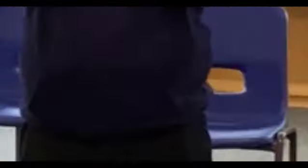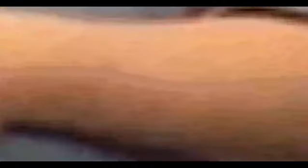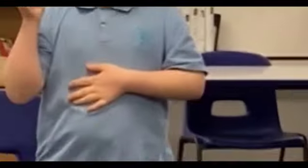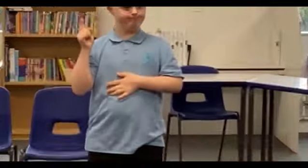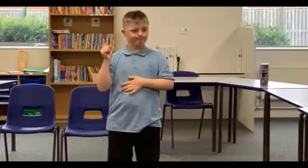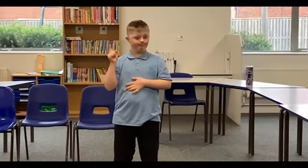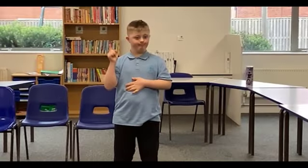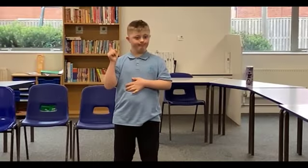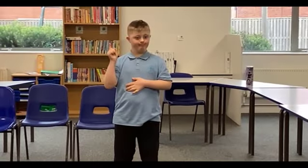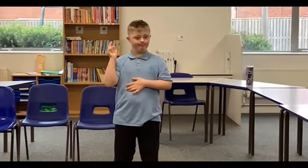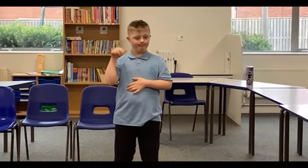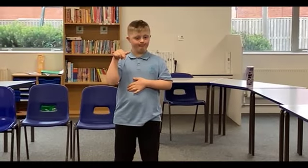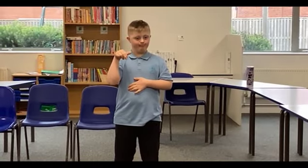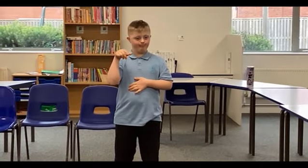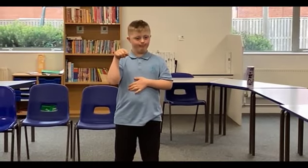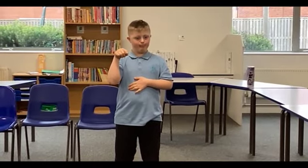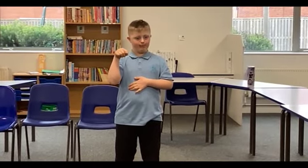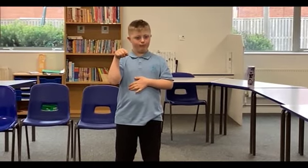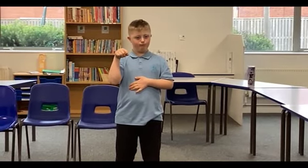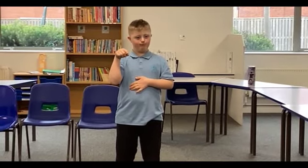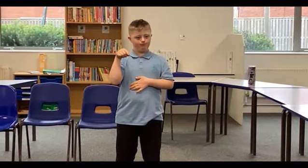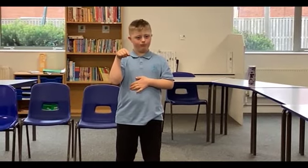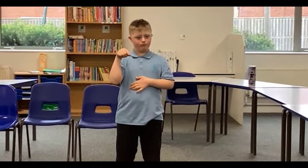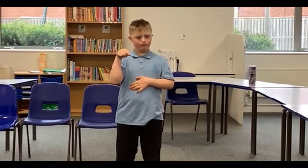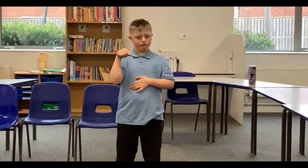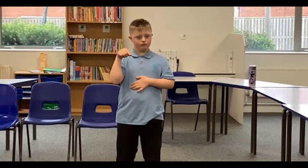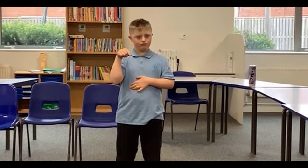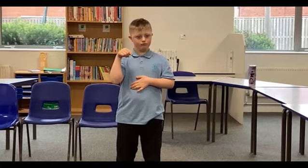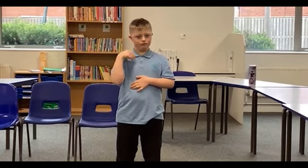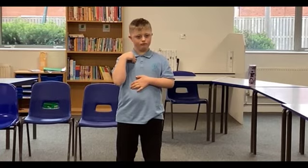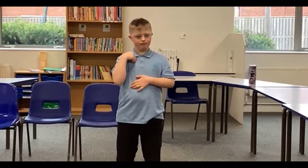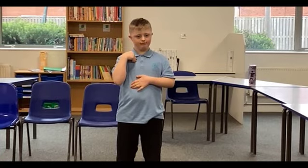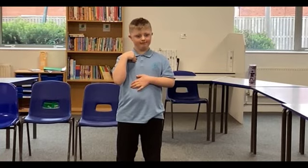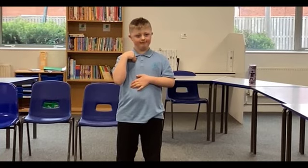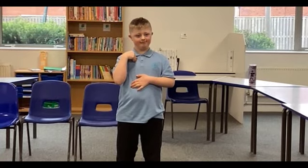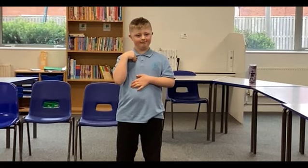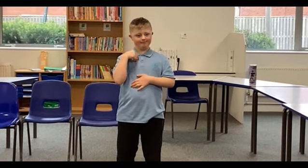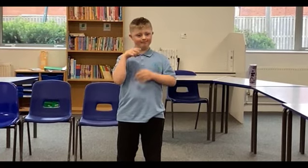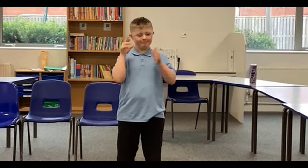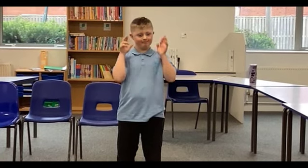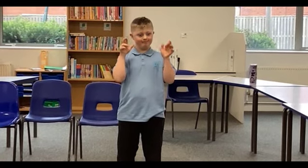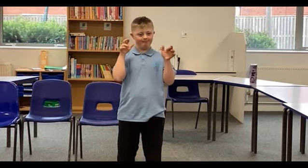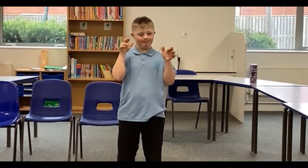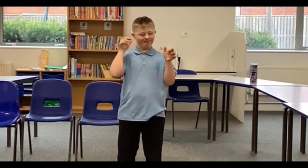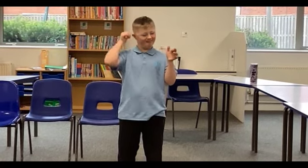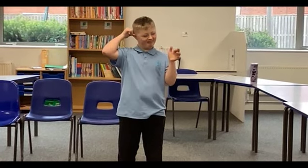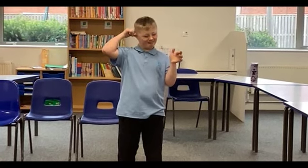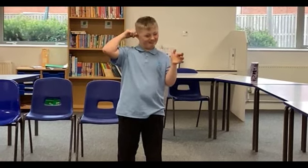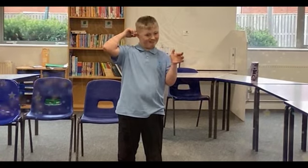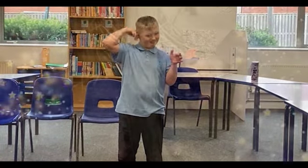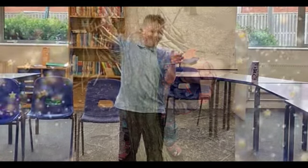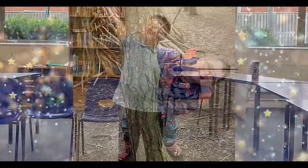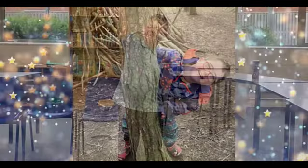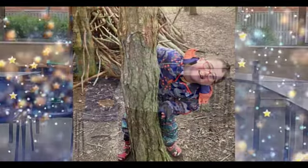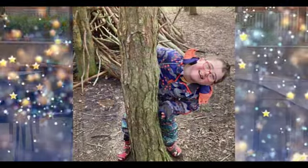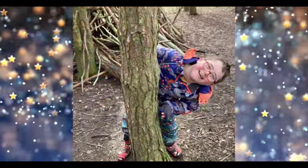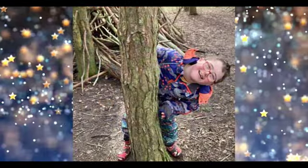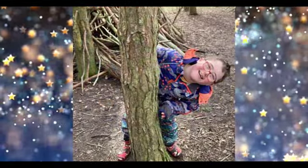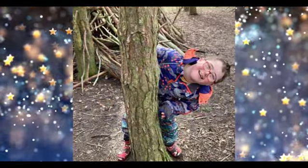May worries stay your worries